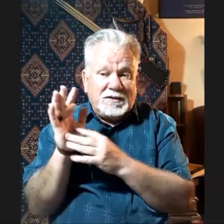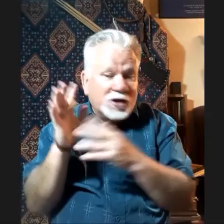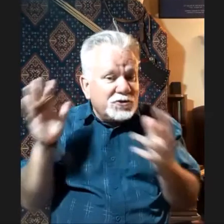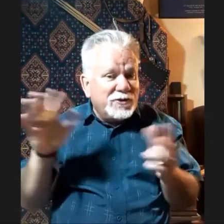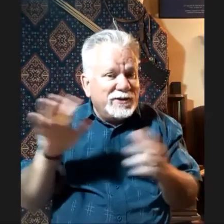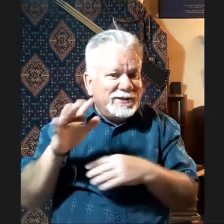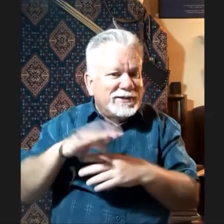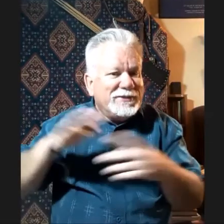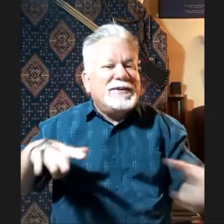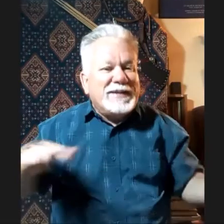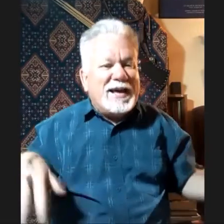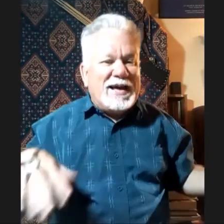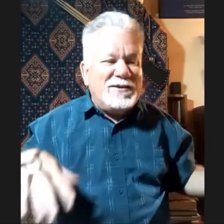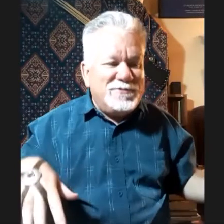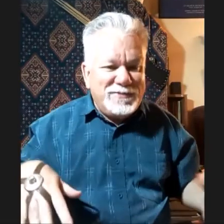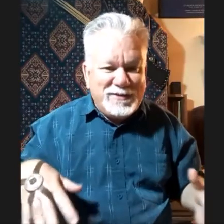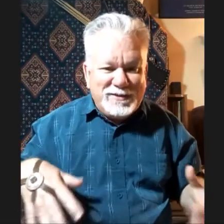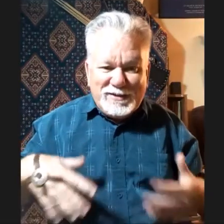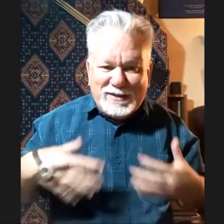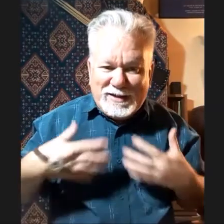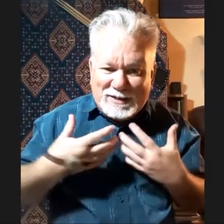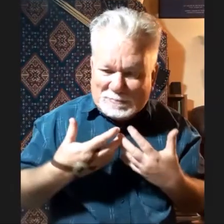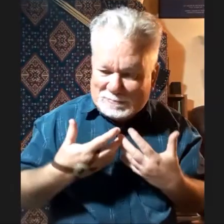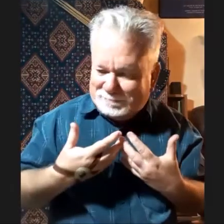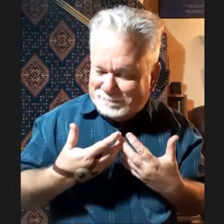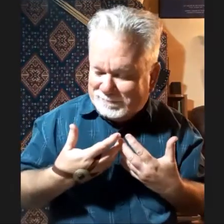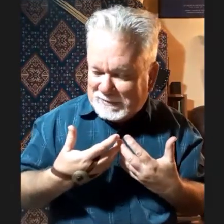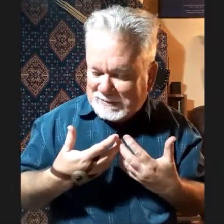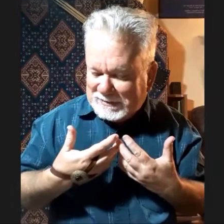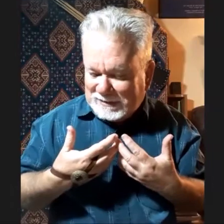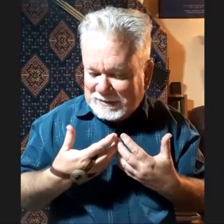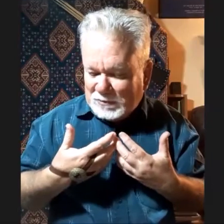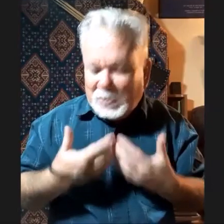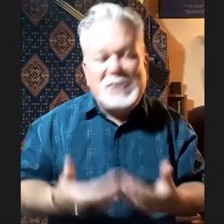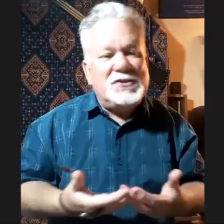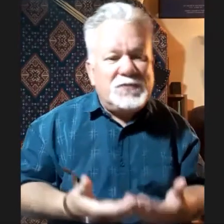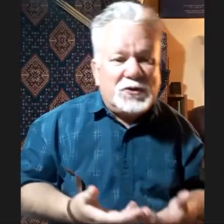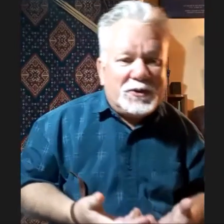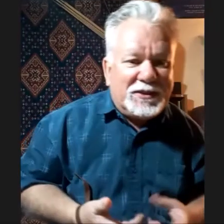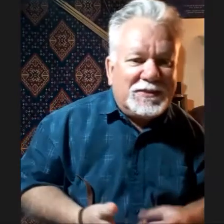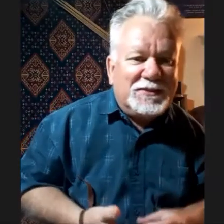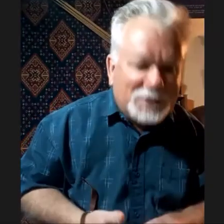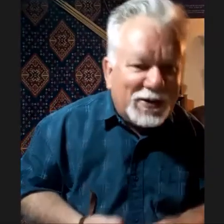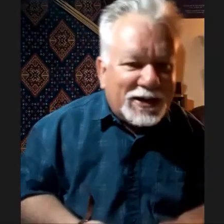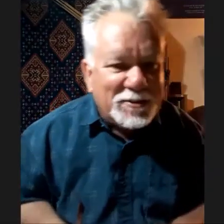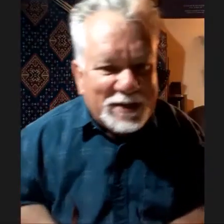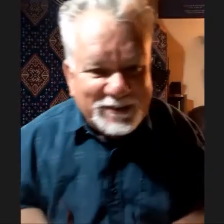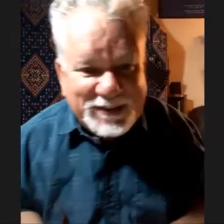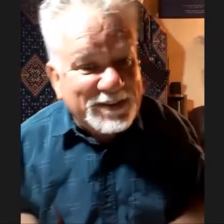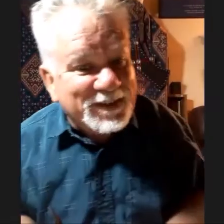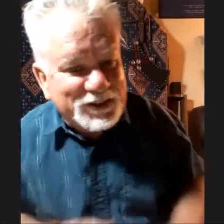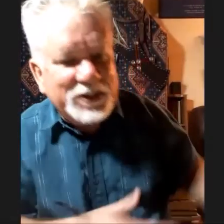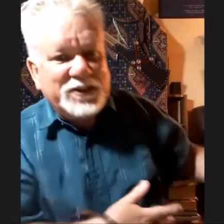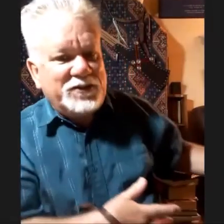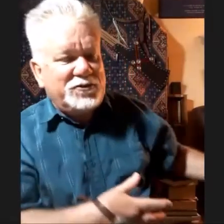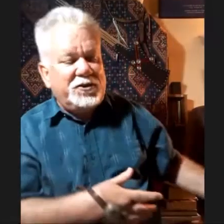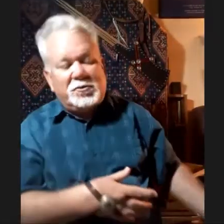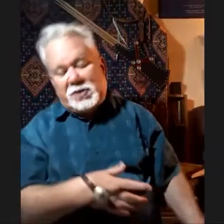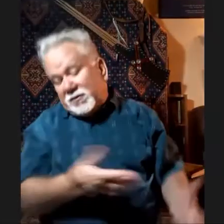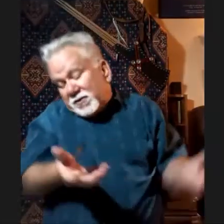Culturally, you can have reasons for doing things that don't actually make sense unless you know the history of the object. So,